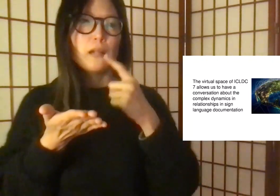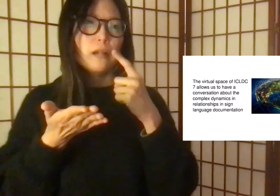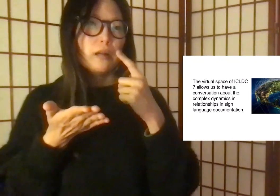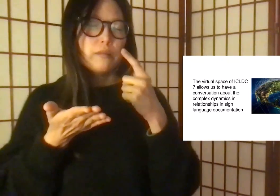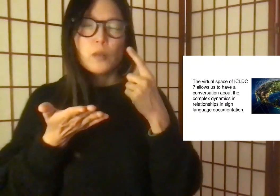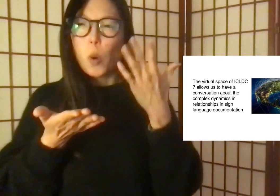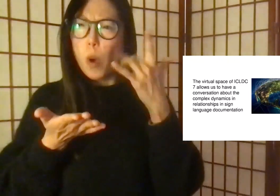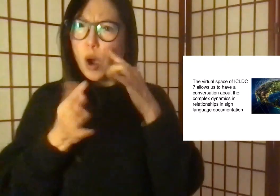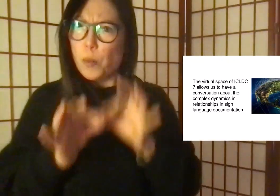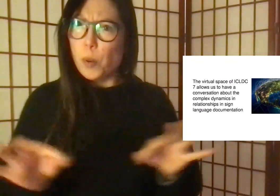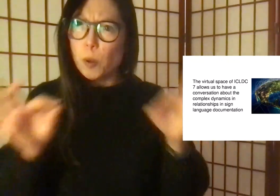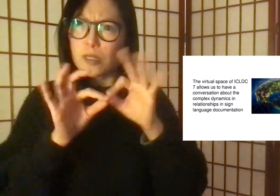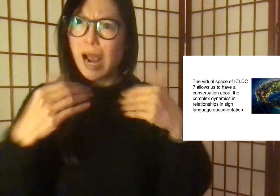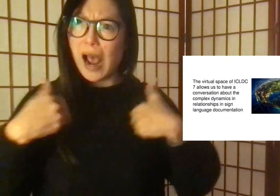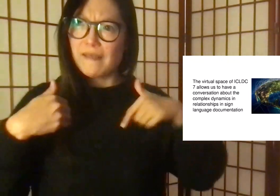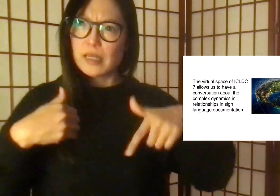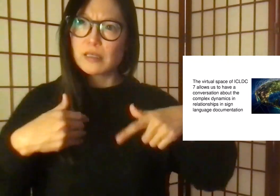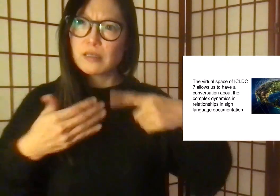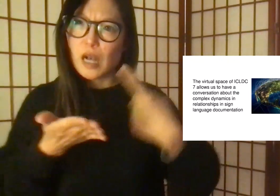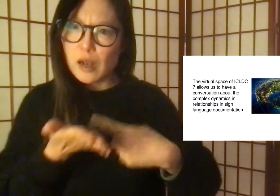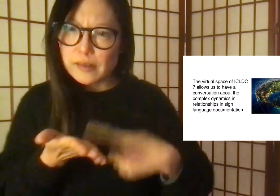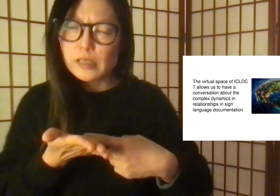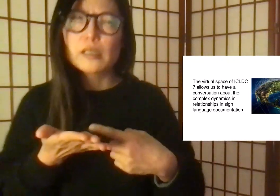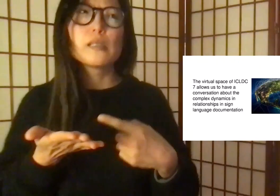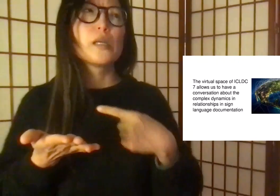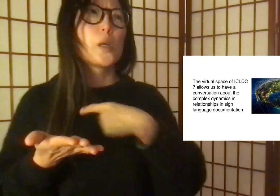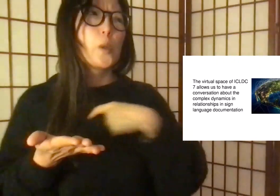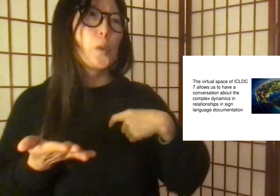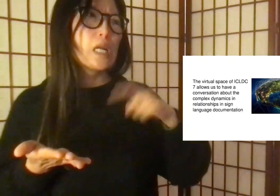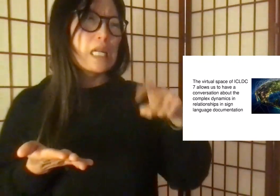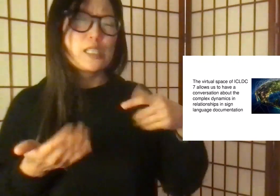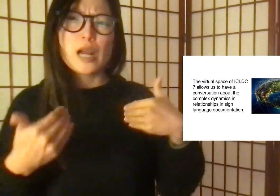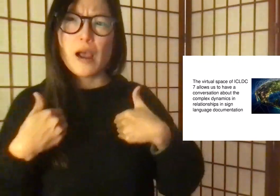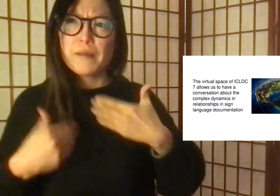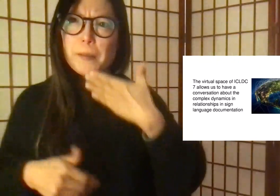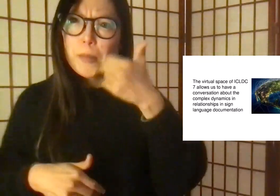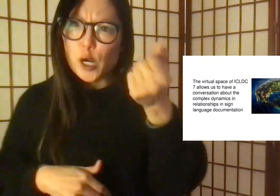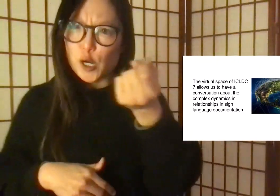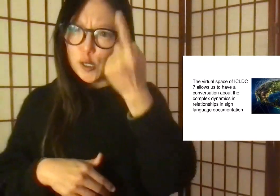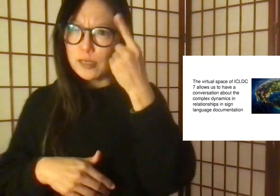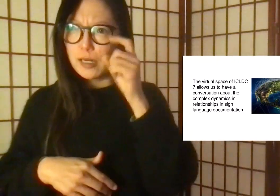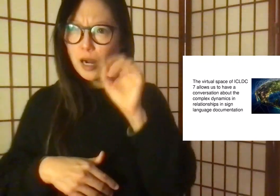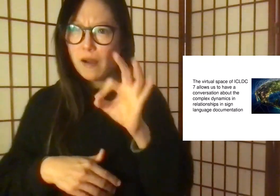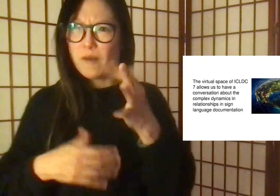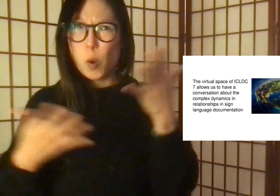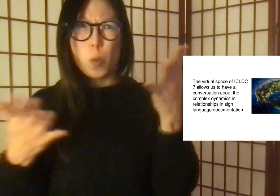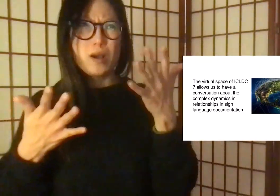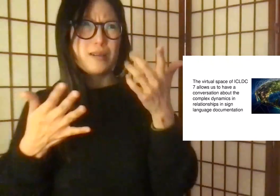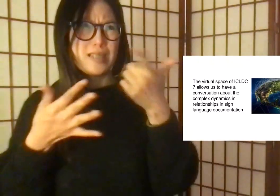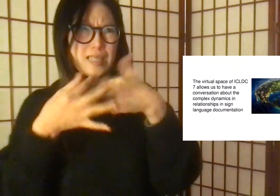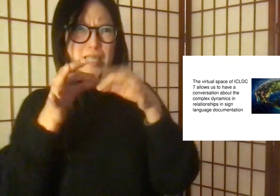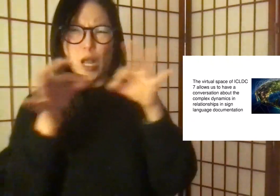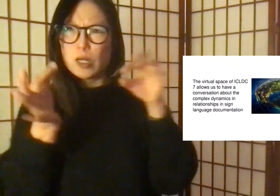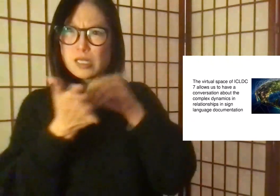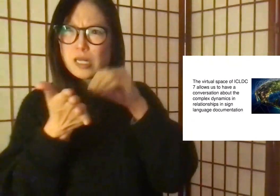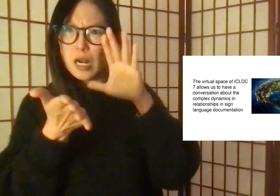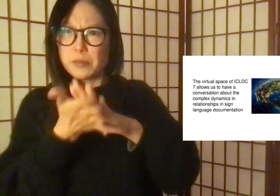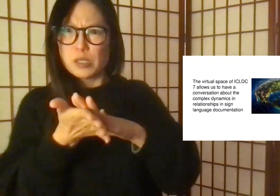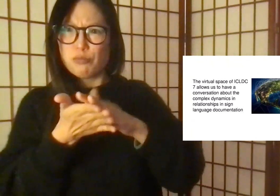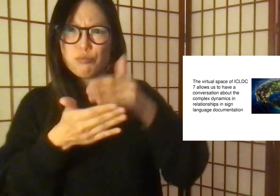world. And so we want to take advantage of this unique opportunity to unpack and discuss the process of sign language